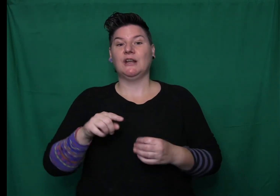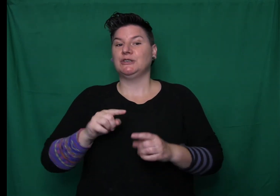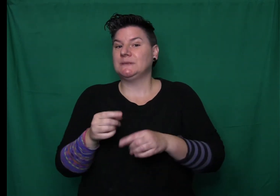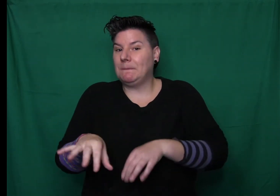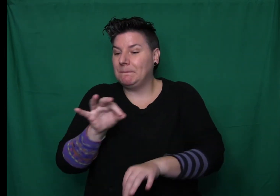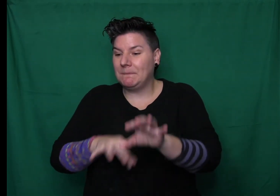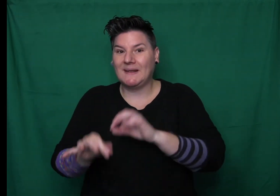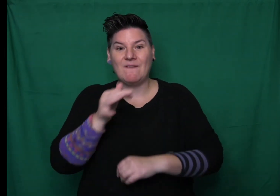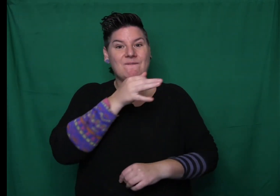flowers from the carpet.